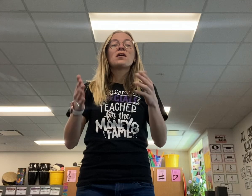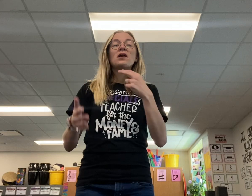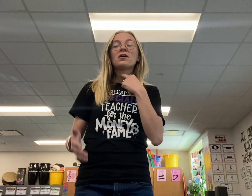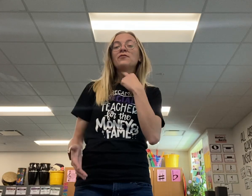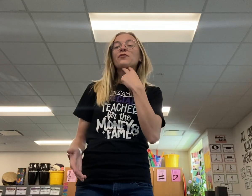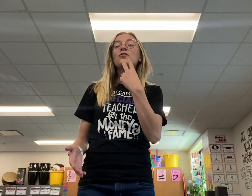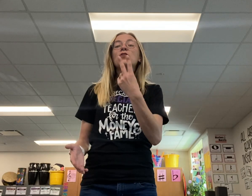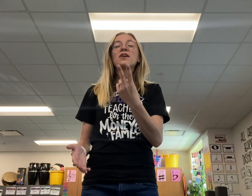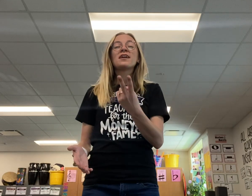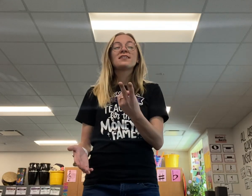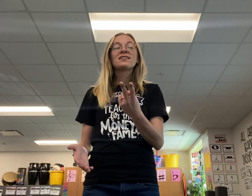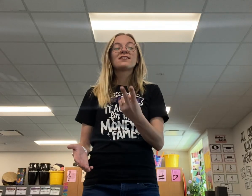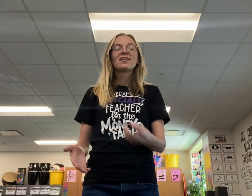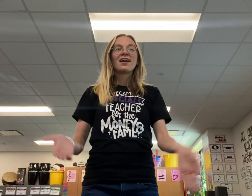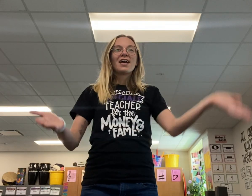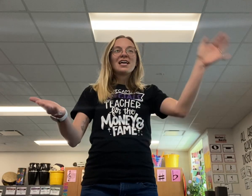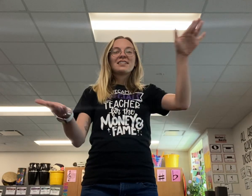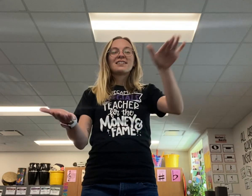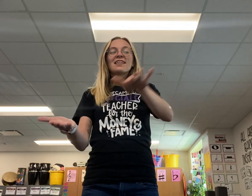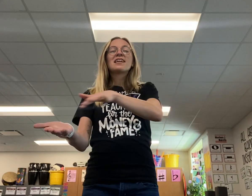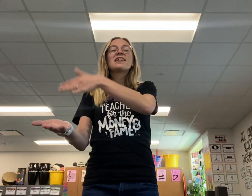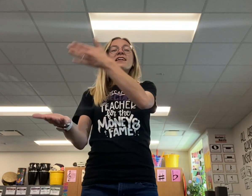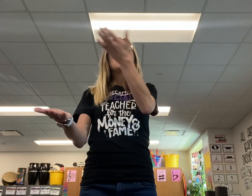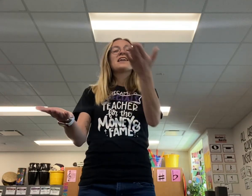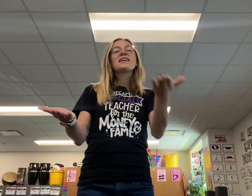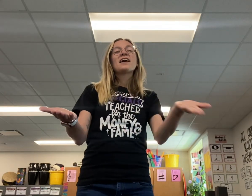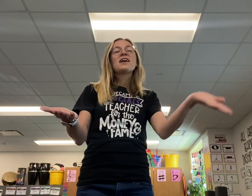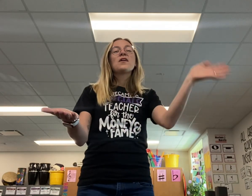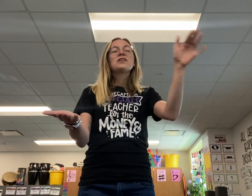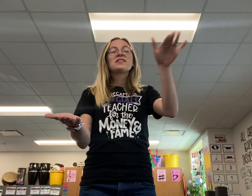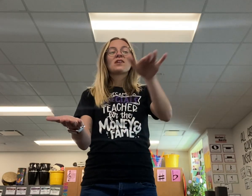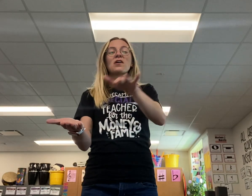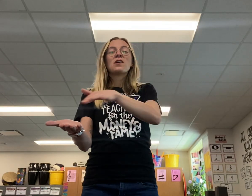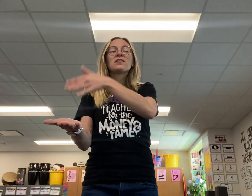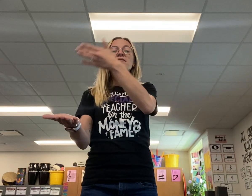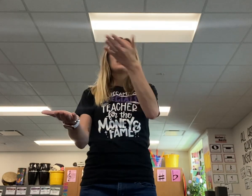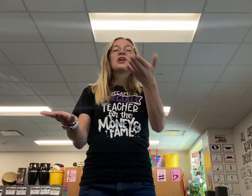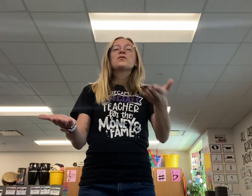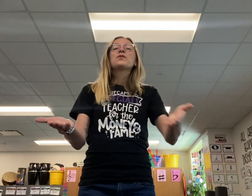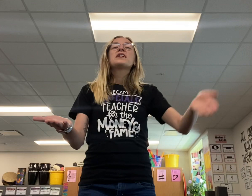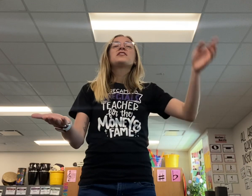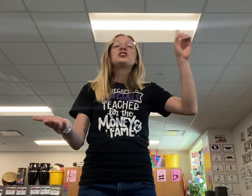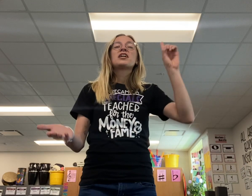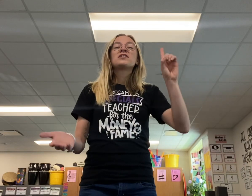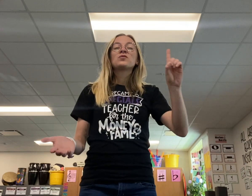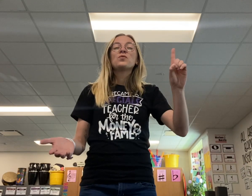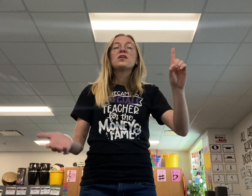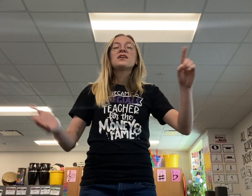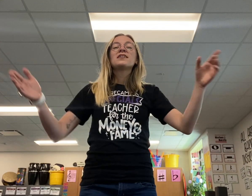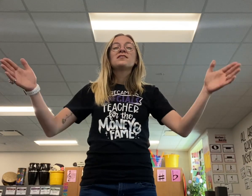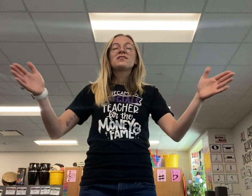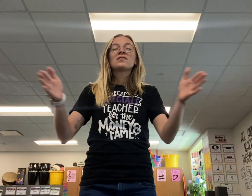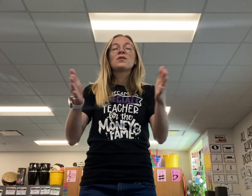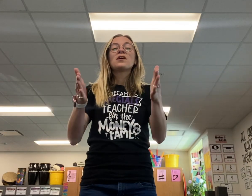voice, singing out a song. With just one small